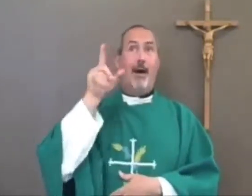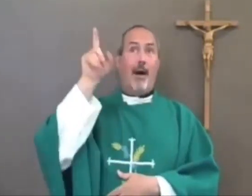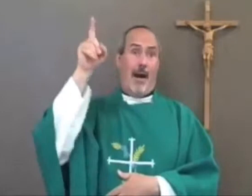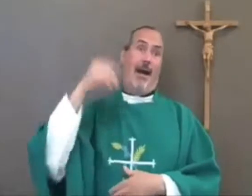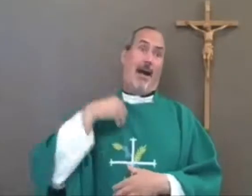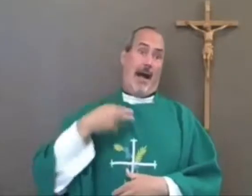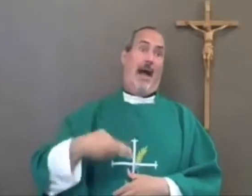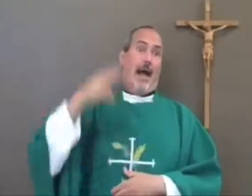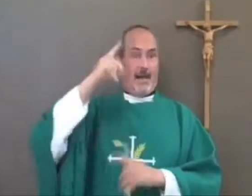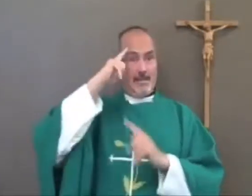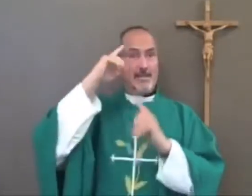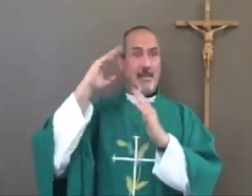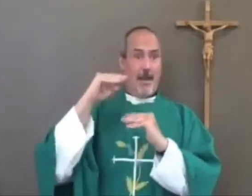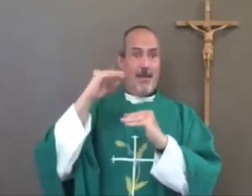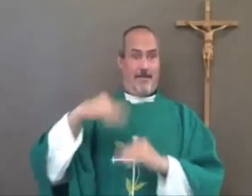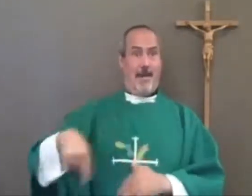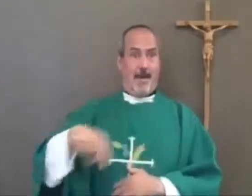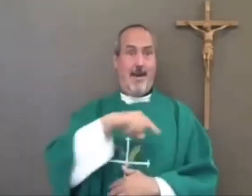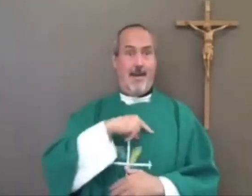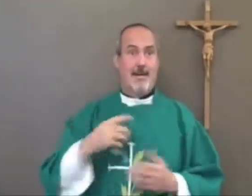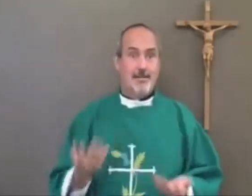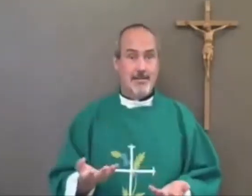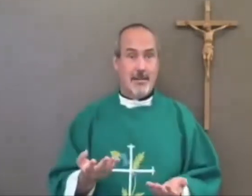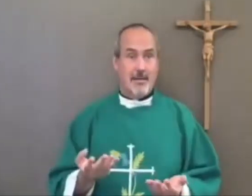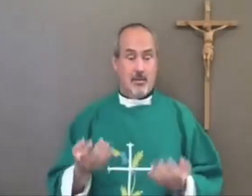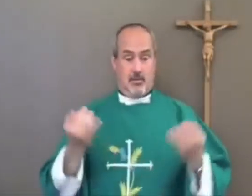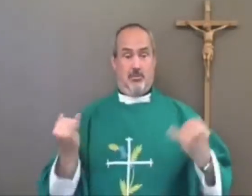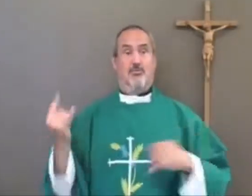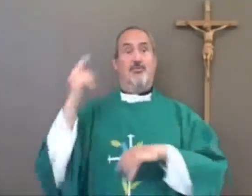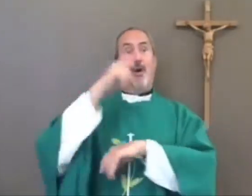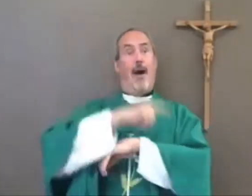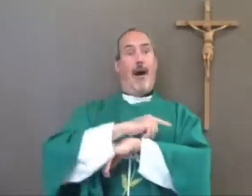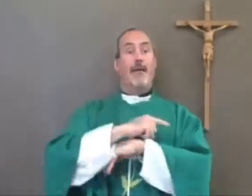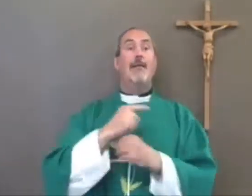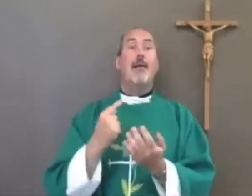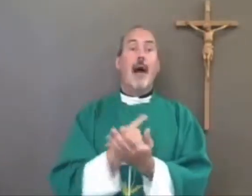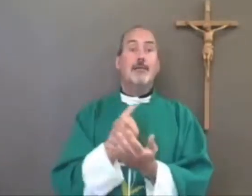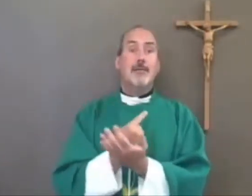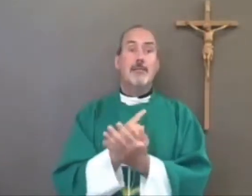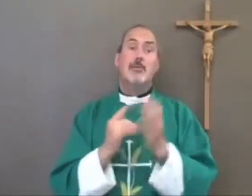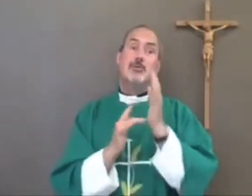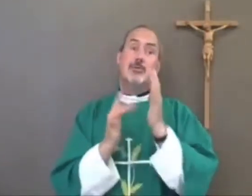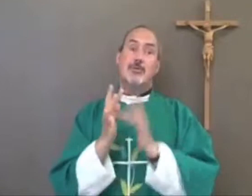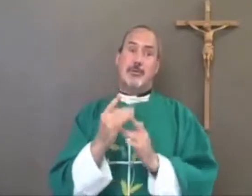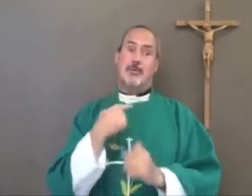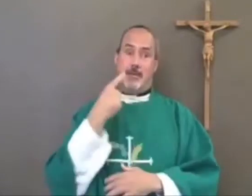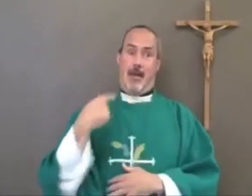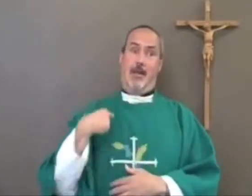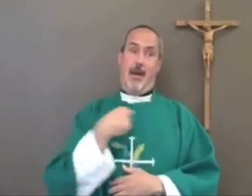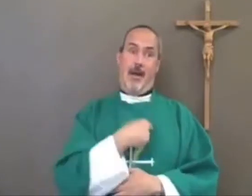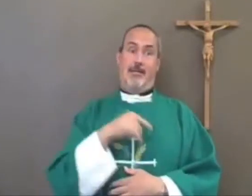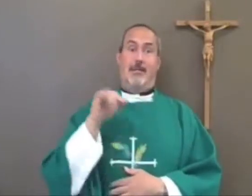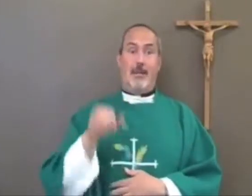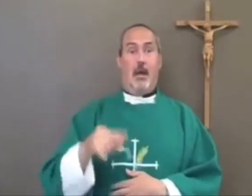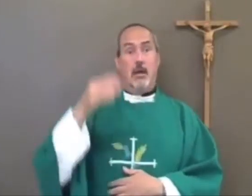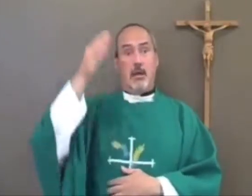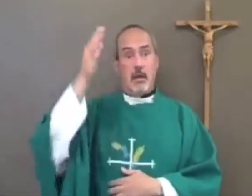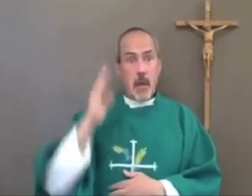Just like any good parent, He has high expectations for us as well. In the Gospel today, Jesus